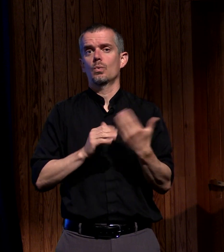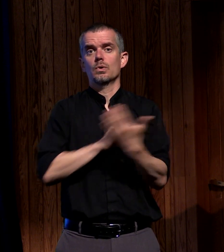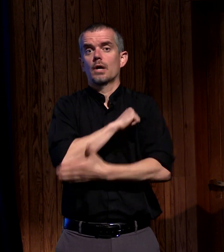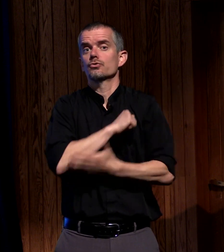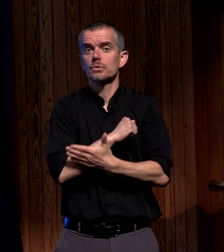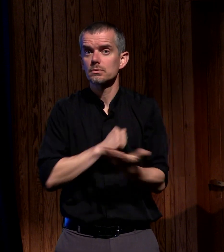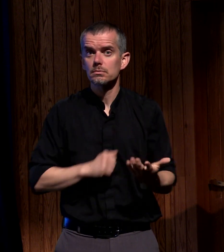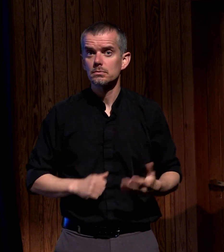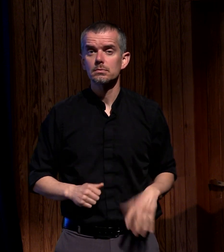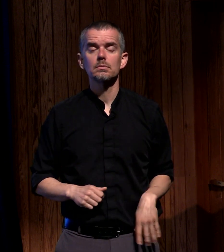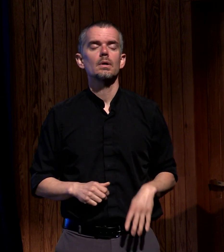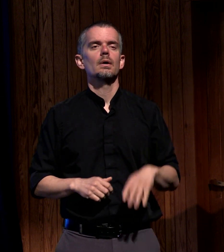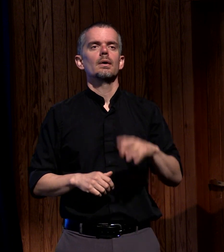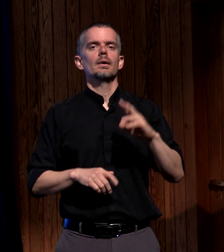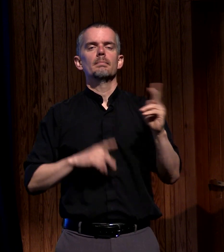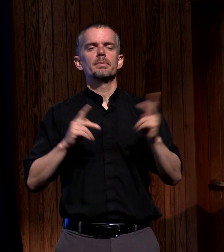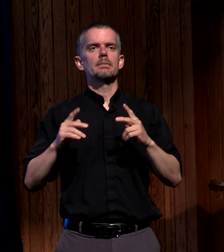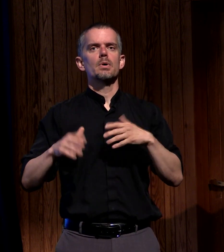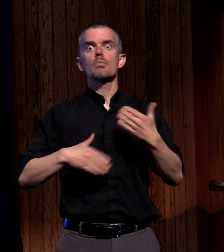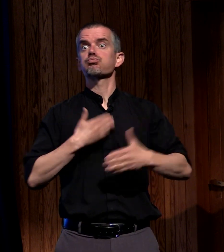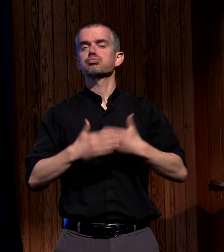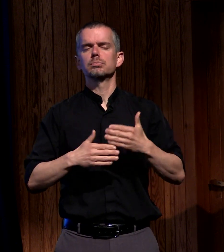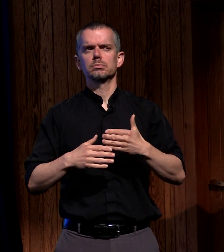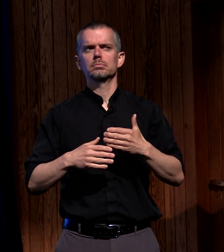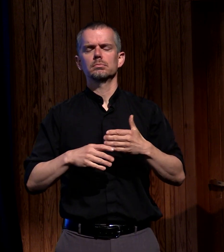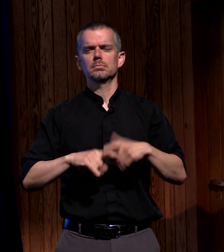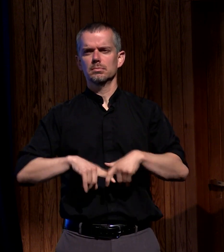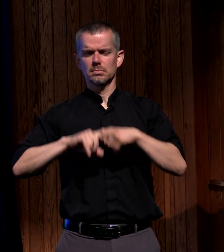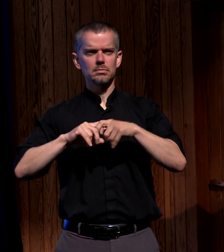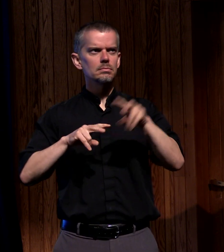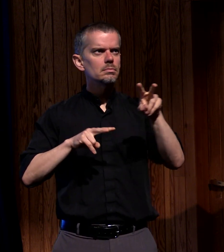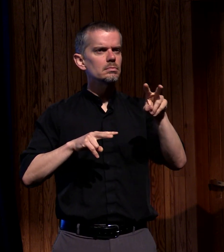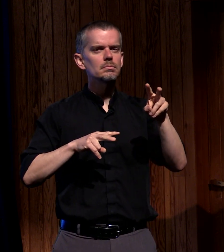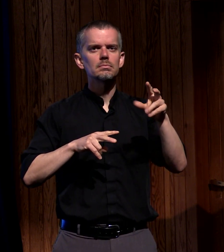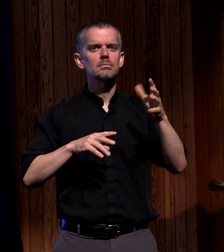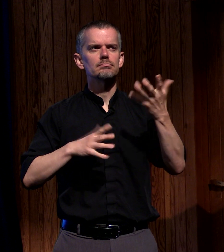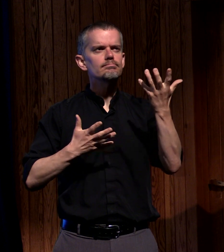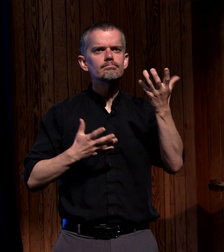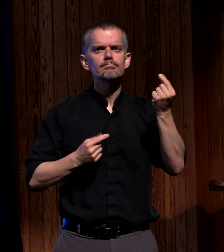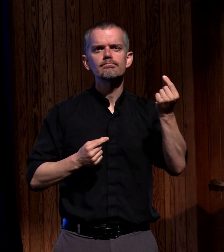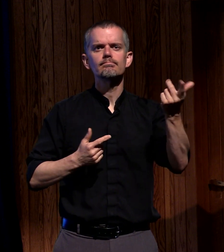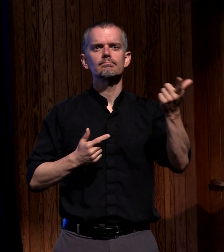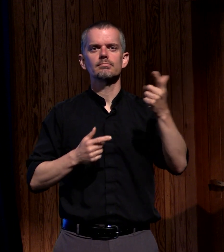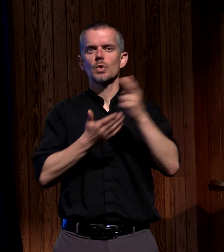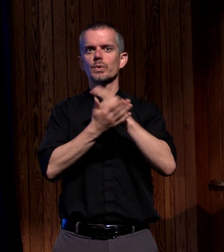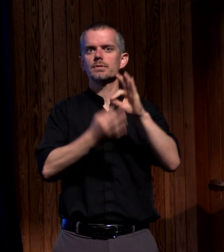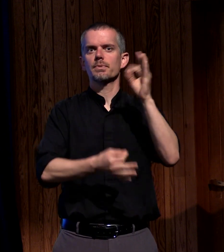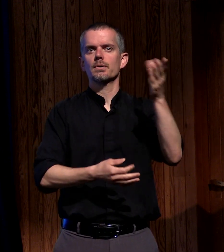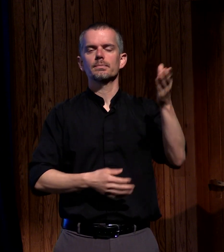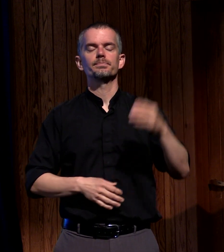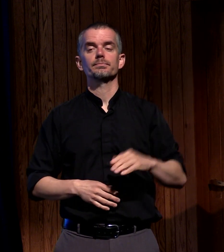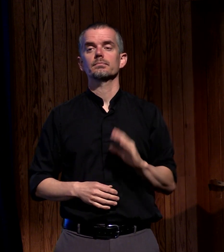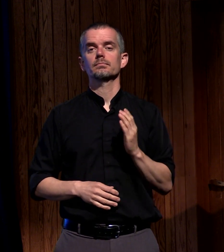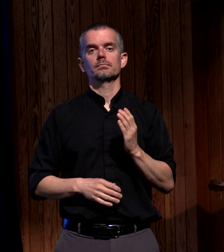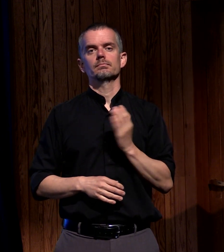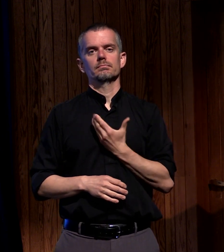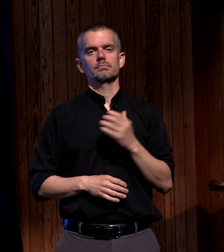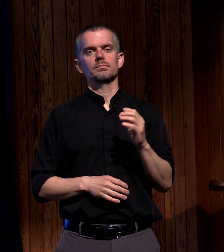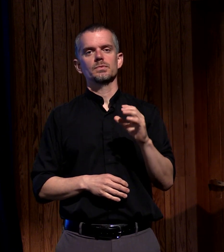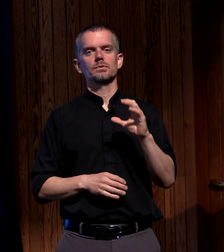people stop what they're doing when the Holy Spirit comes in our denomination the Christian and Missionary Alliance we